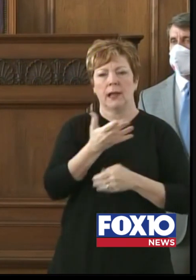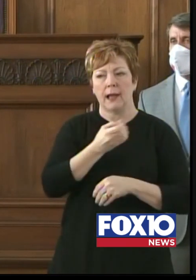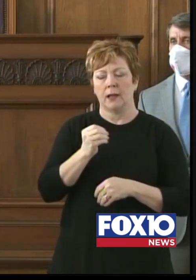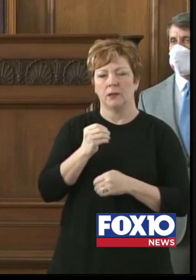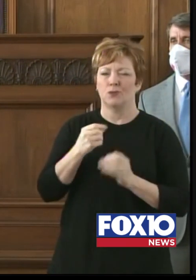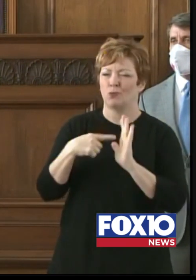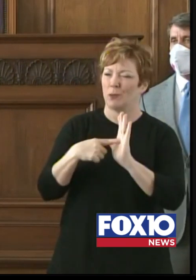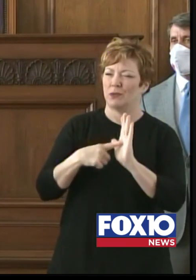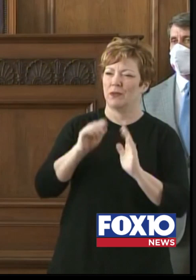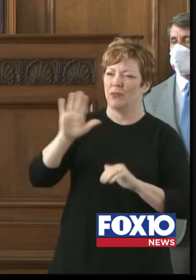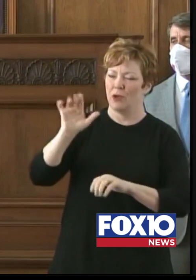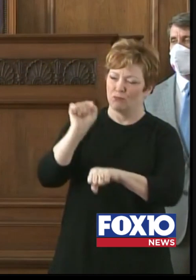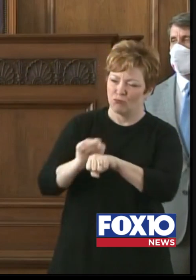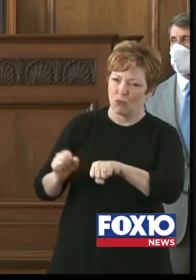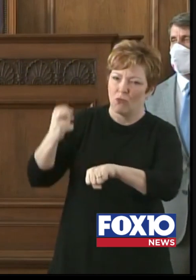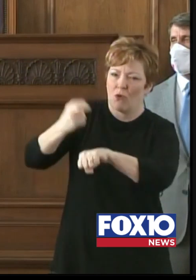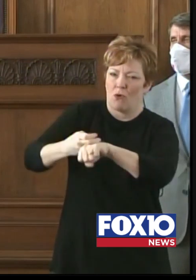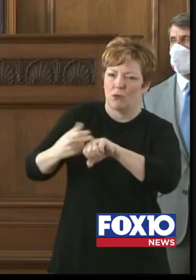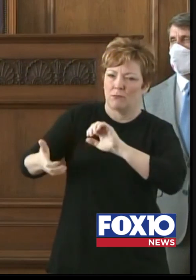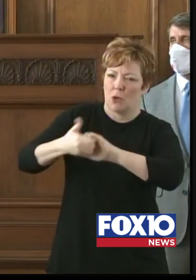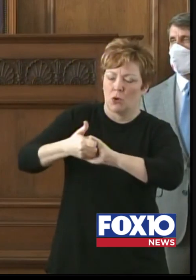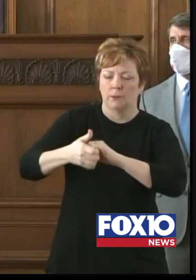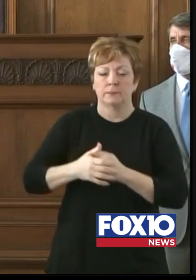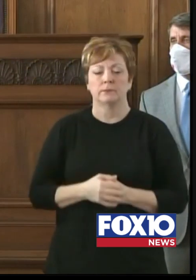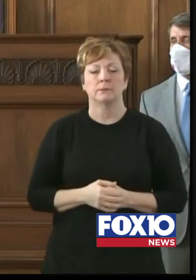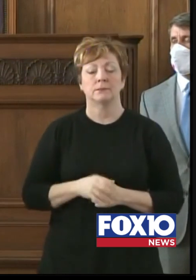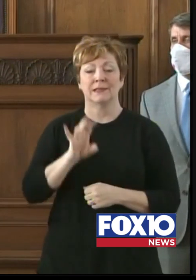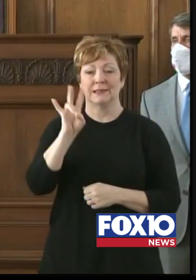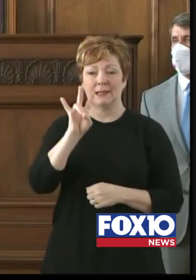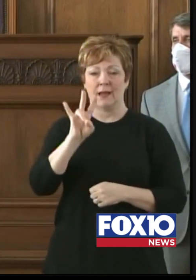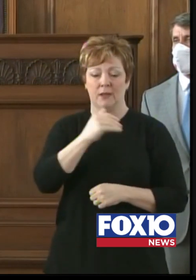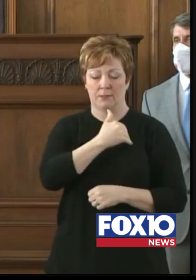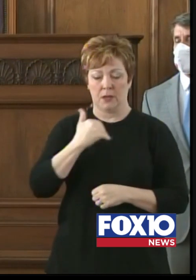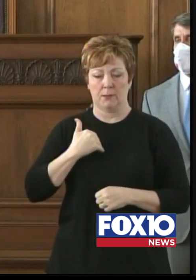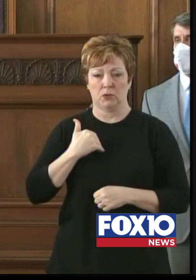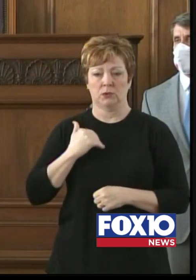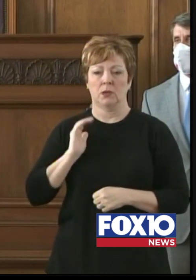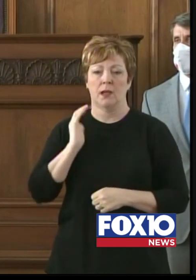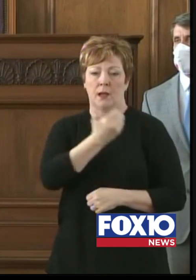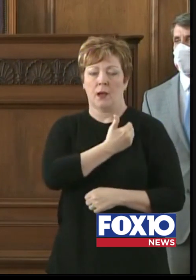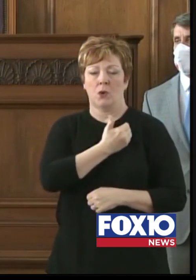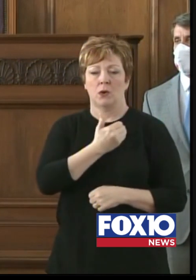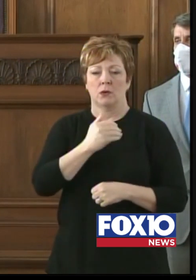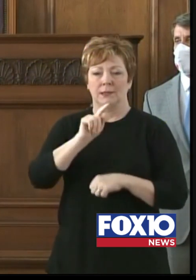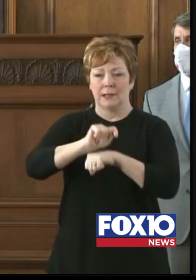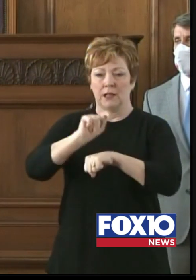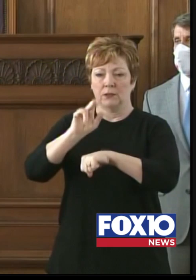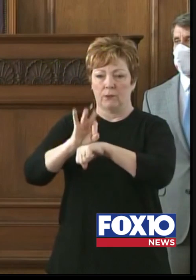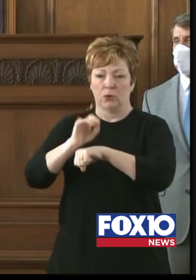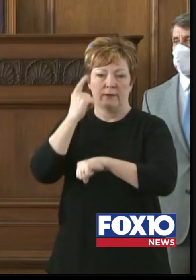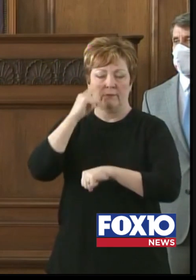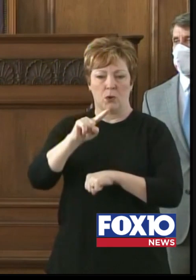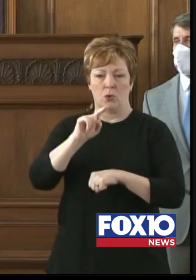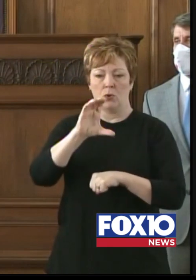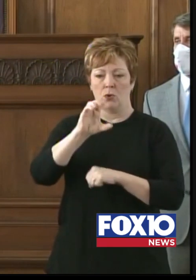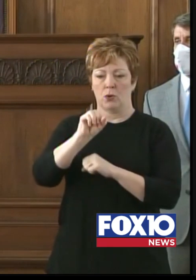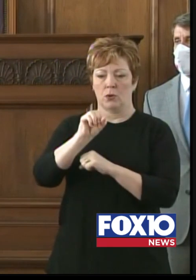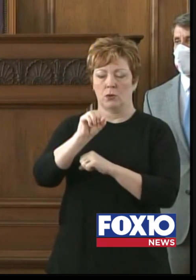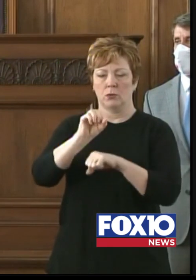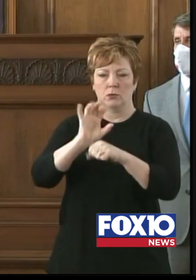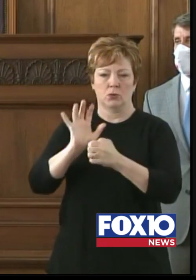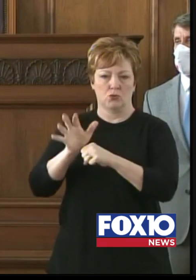represent. The seven members of the Executive Committee of my Coronavirus Task Force are here with me today,